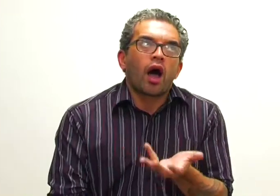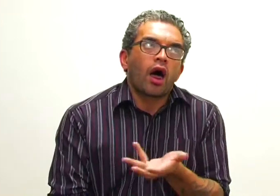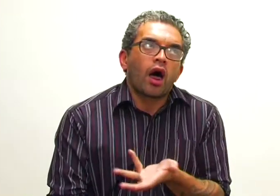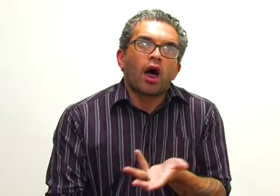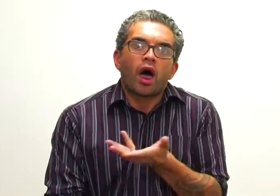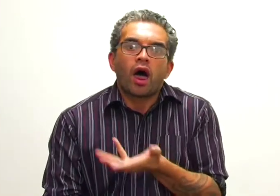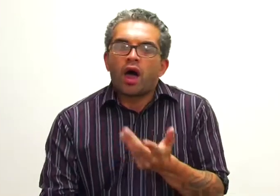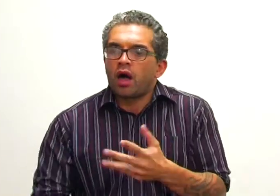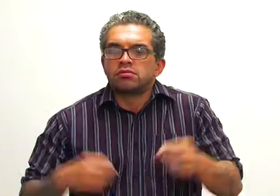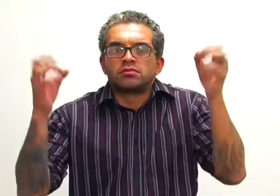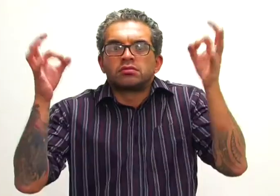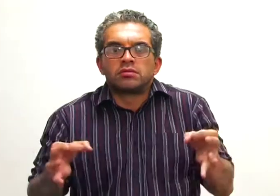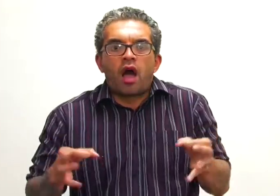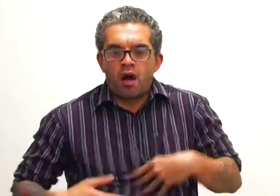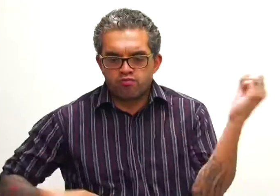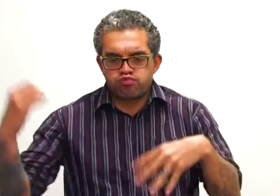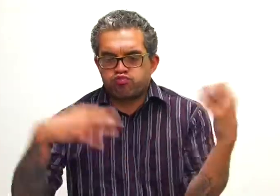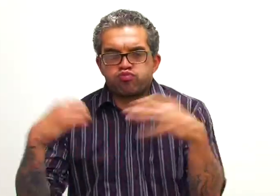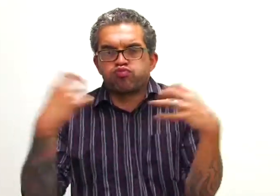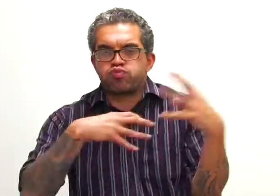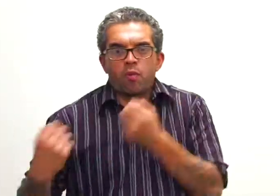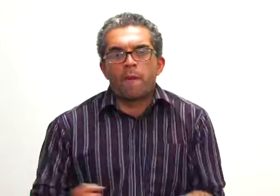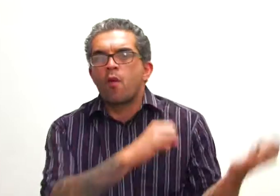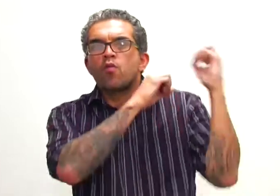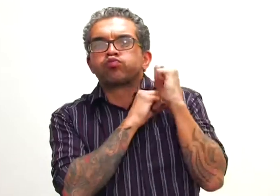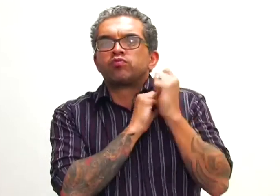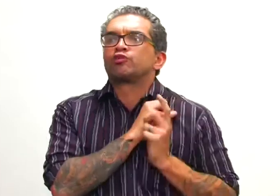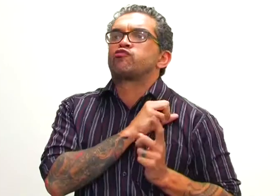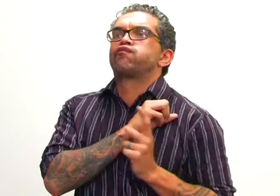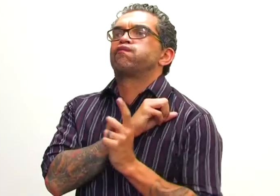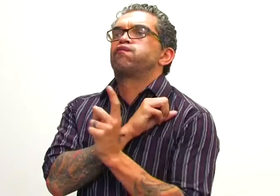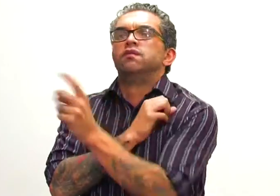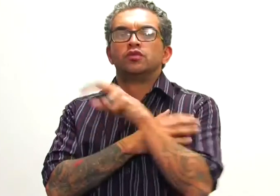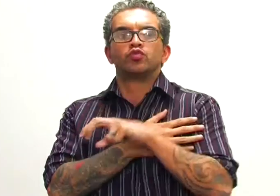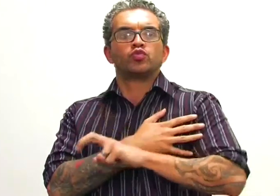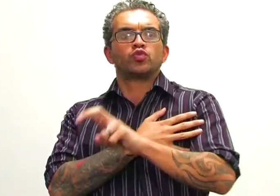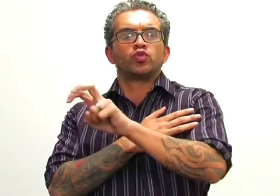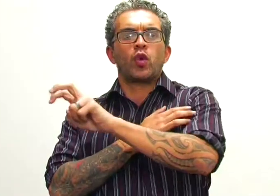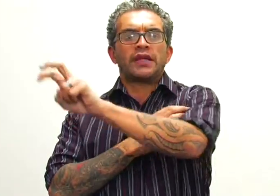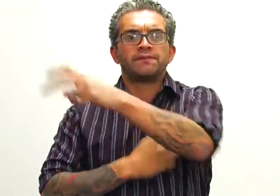arguing and going on and on and on. They decided to pack their bags and take off and travel.